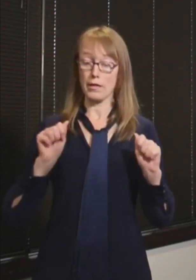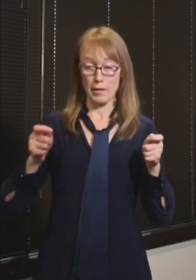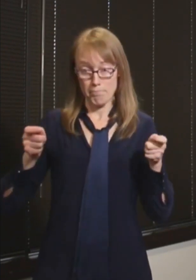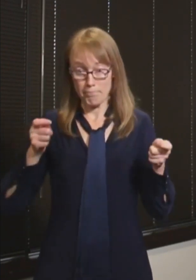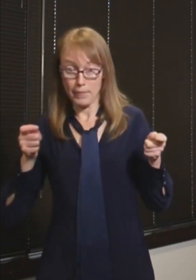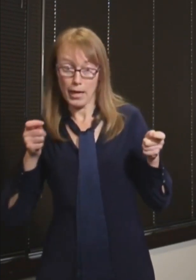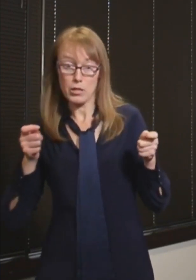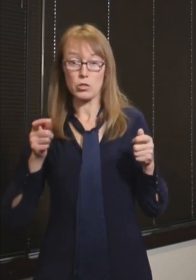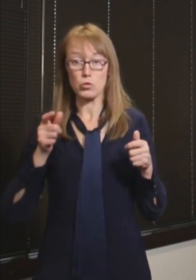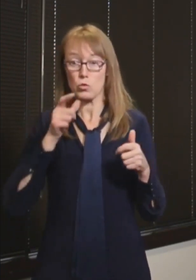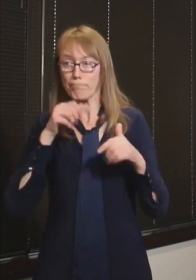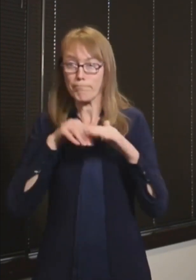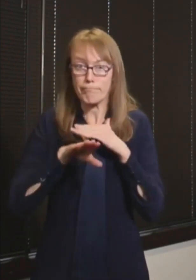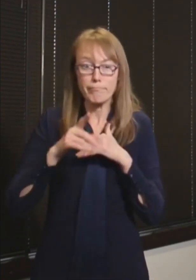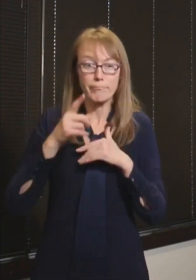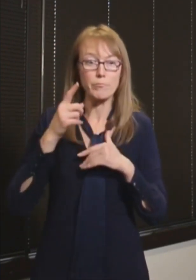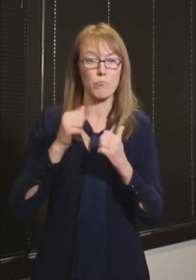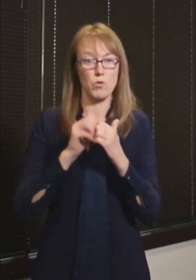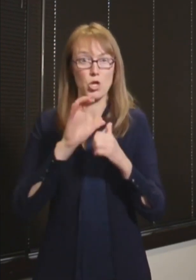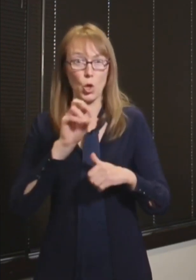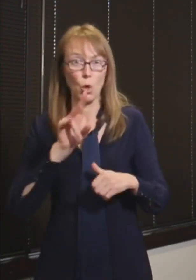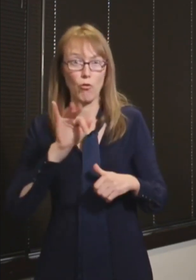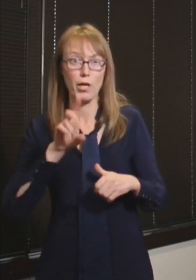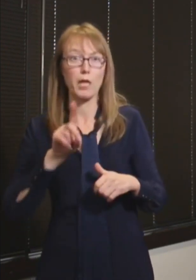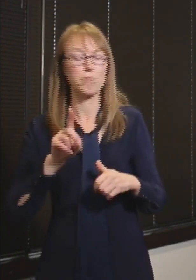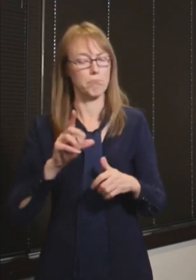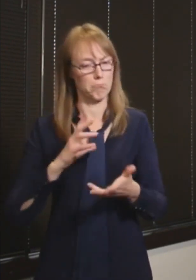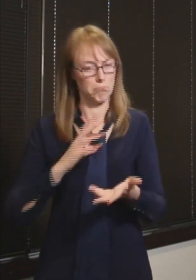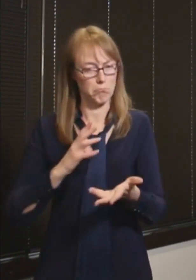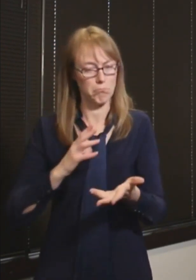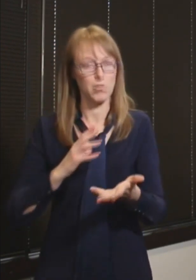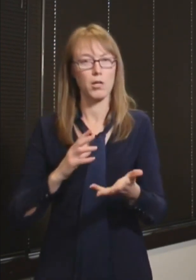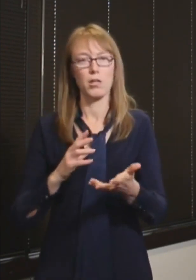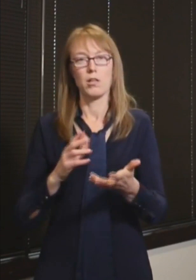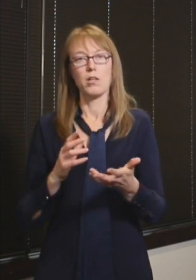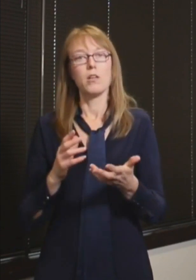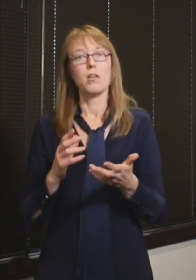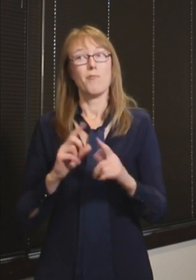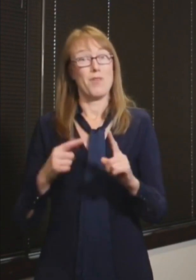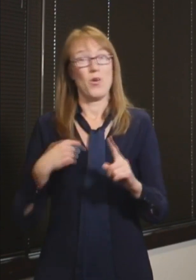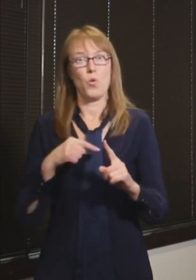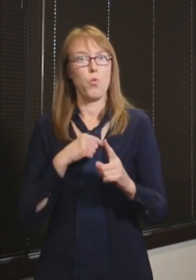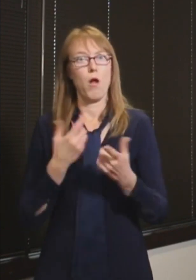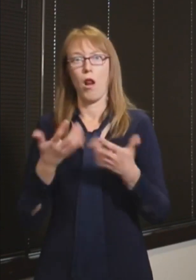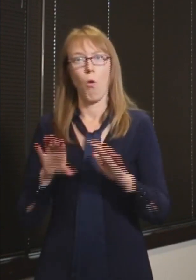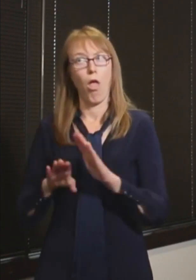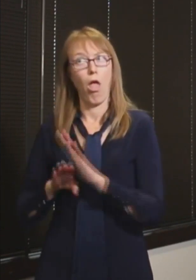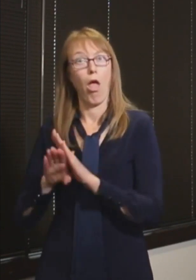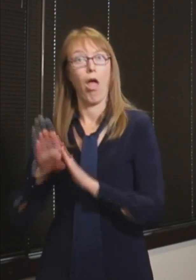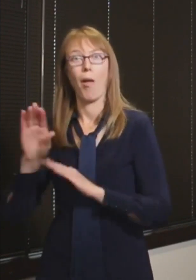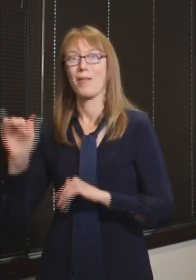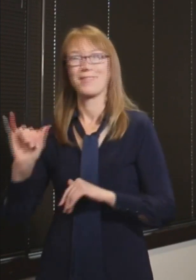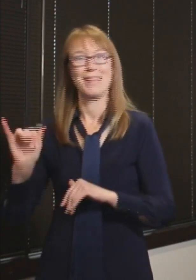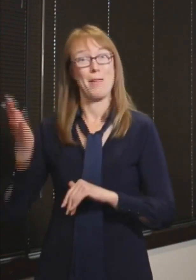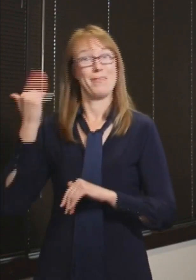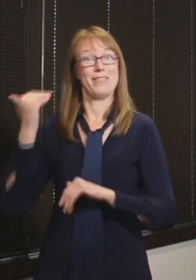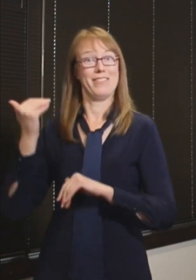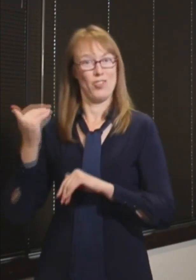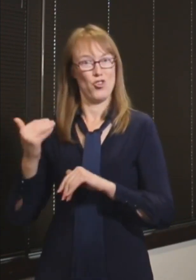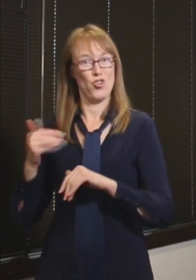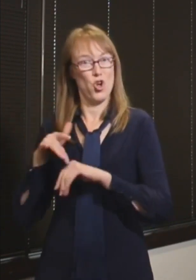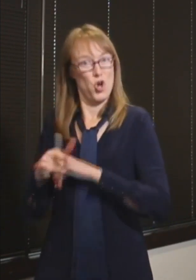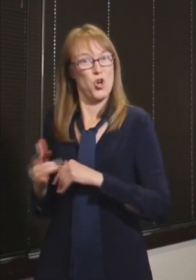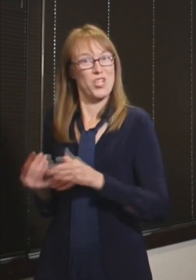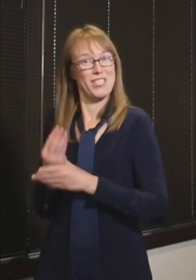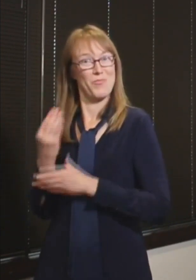in the spring. But really, we don't want to get back up to that level. So hospitals have learned a lot since the beginning of this